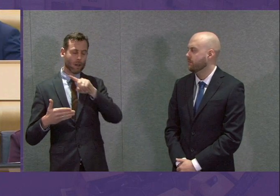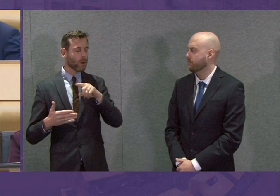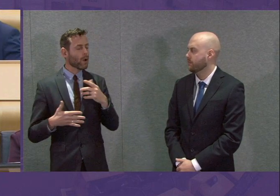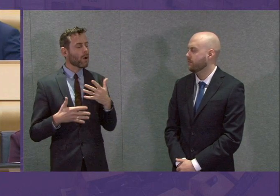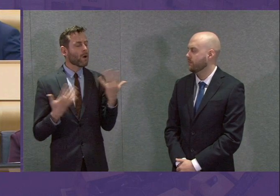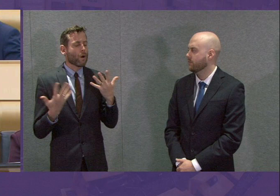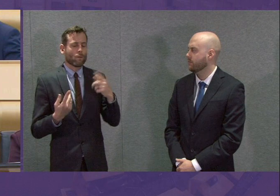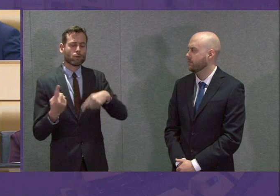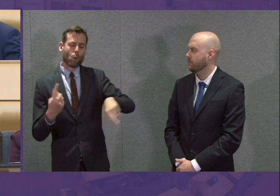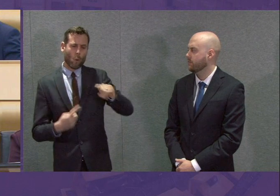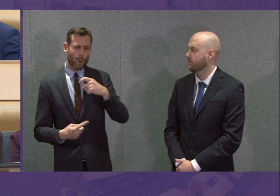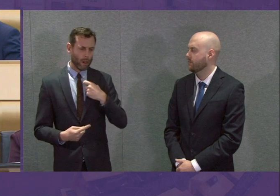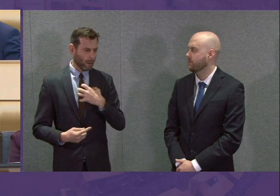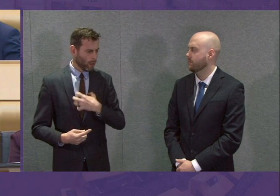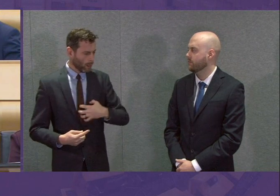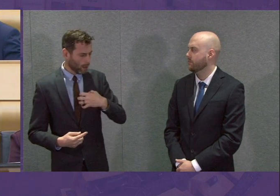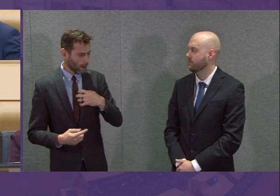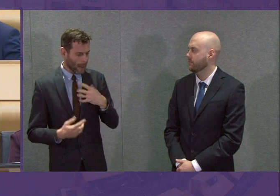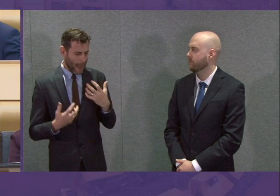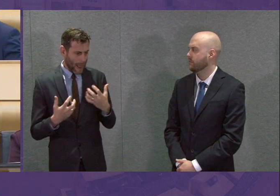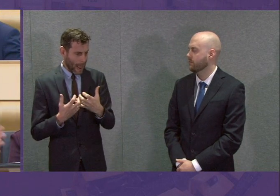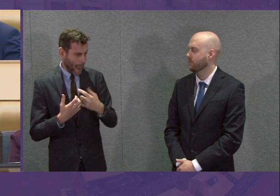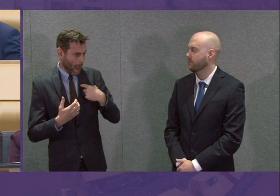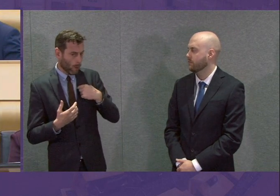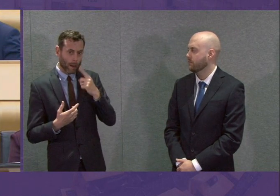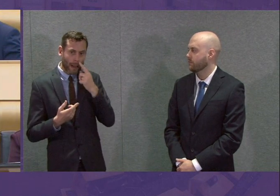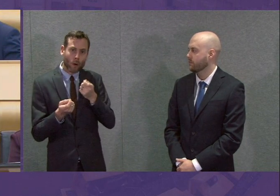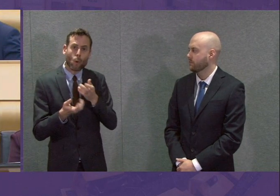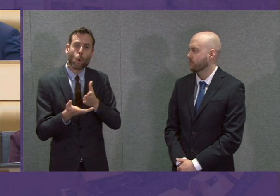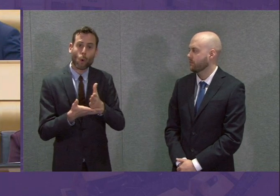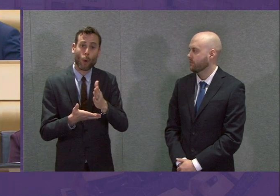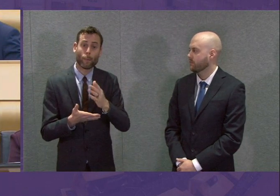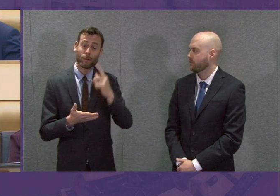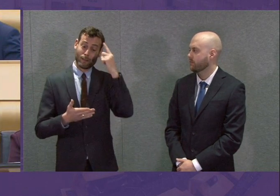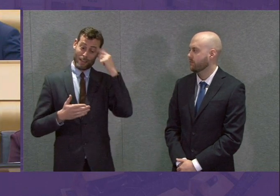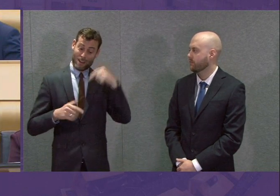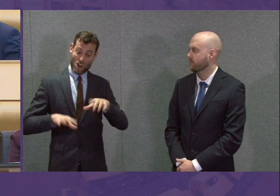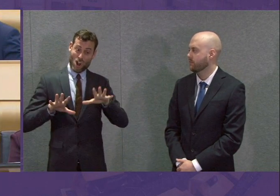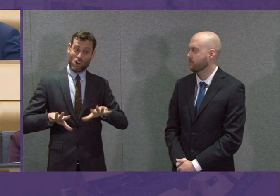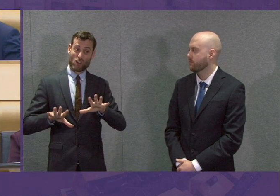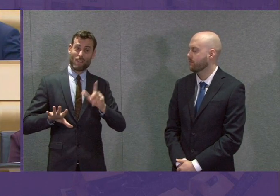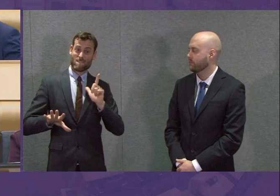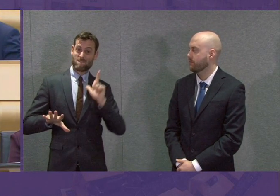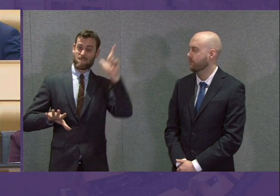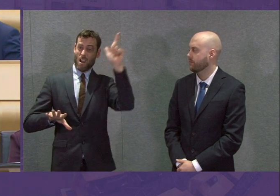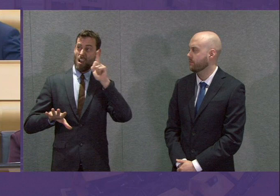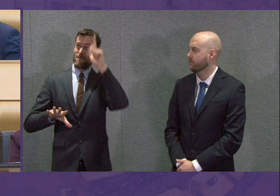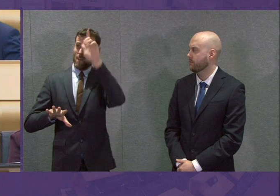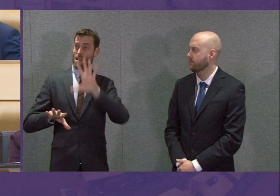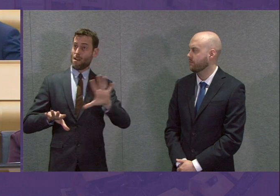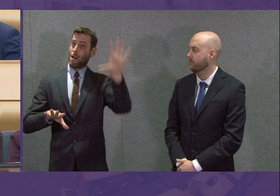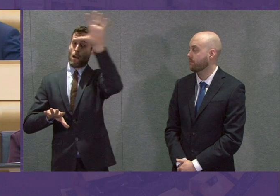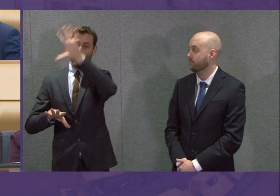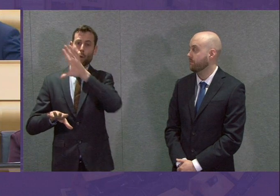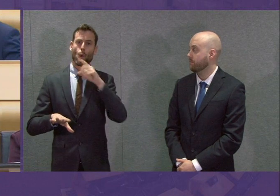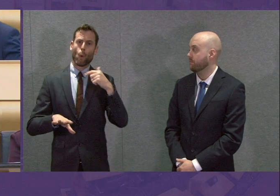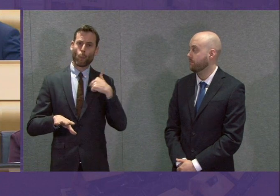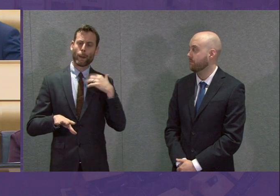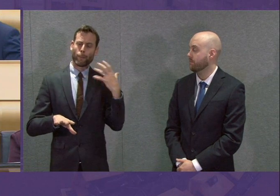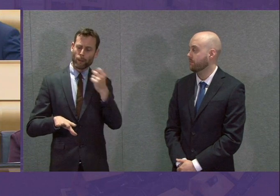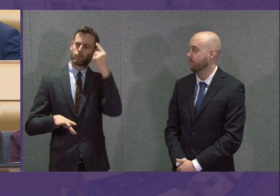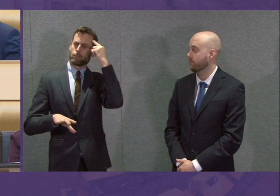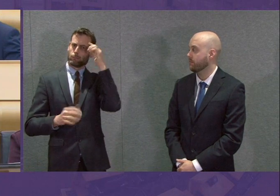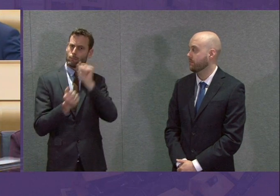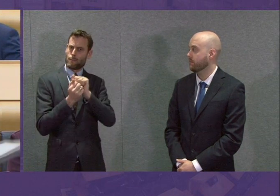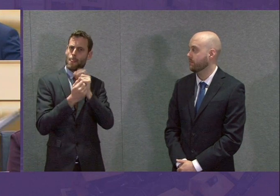crisis situation, those that live on the margins of our country feel that anxiety even more acutely. So we will continue to make sure that that is at the forefront